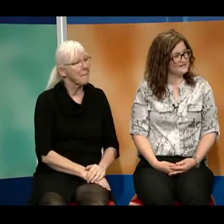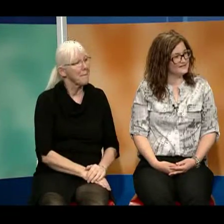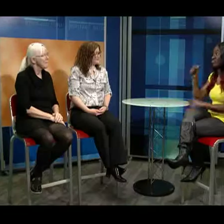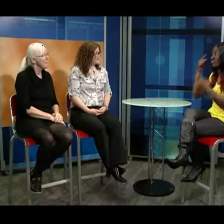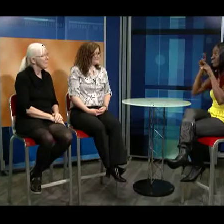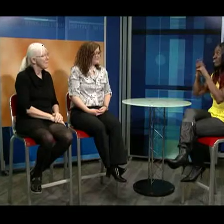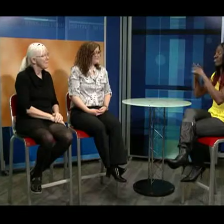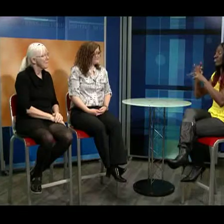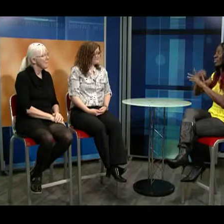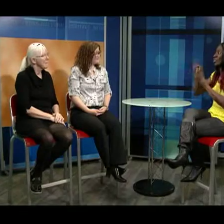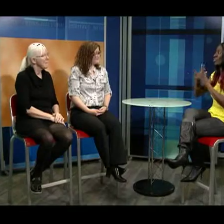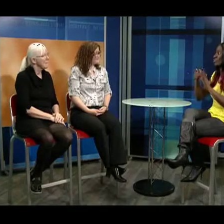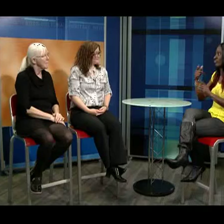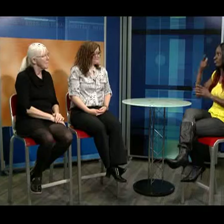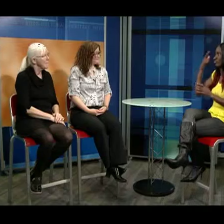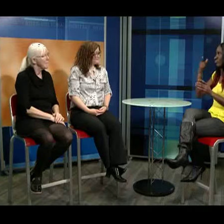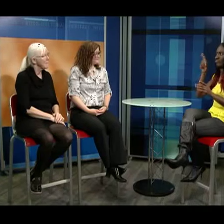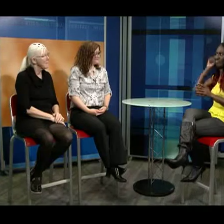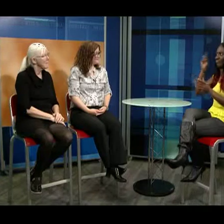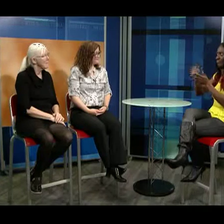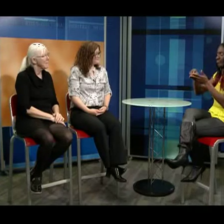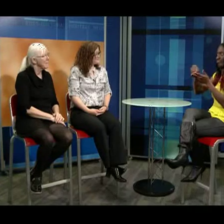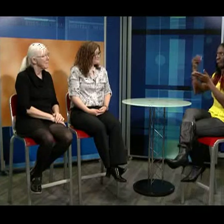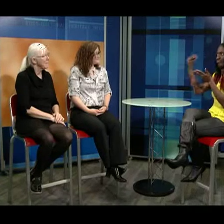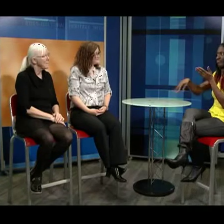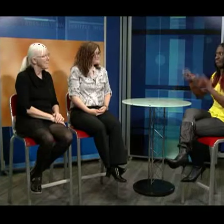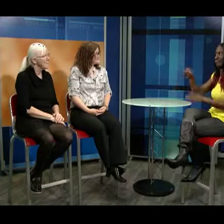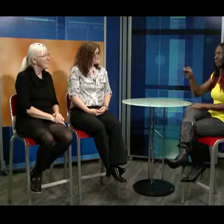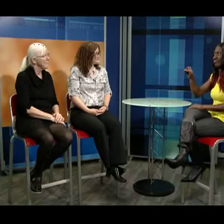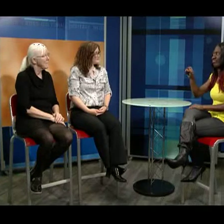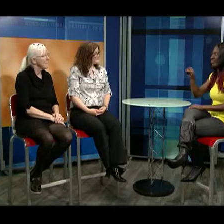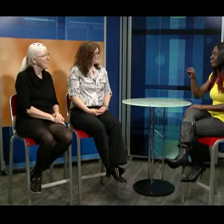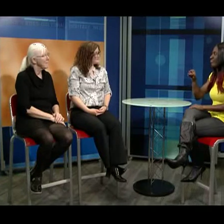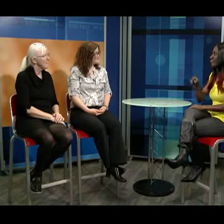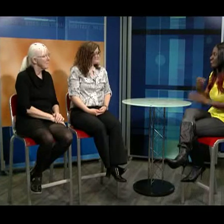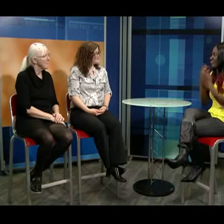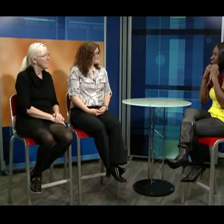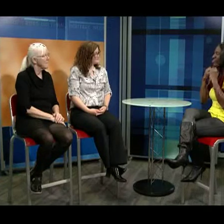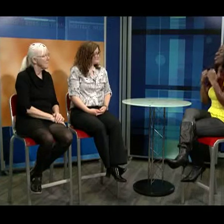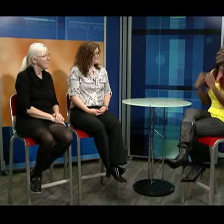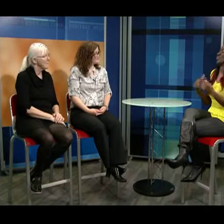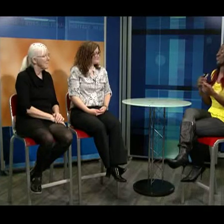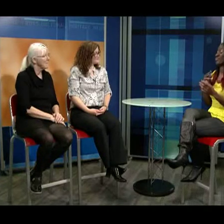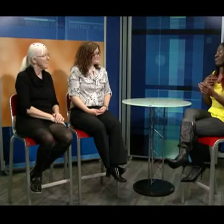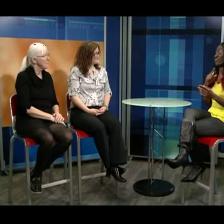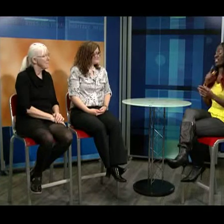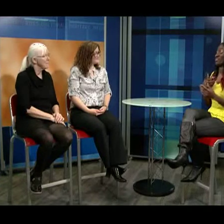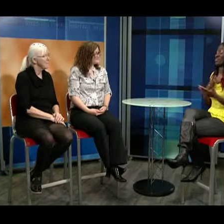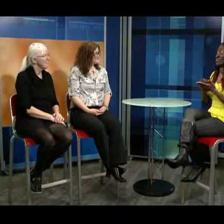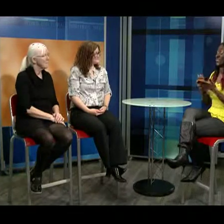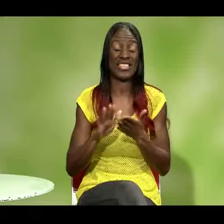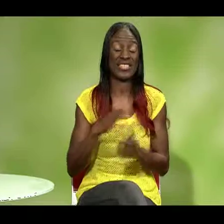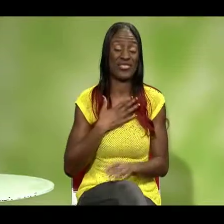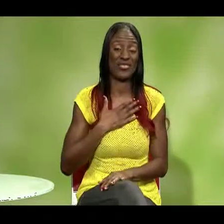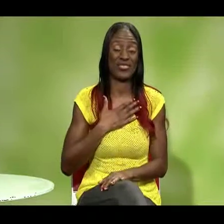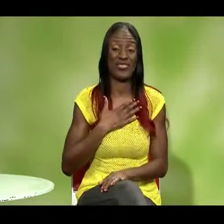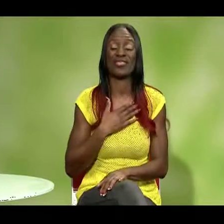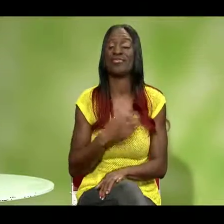Yeah. Well, yeah, I absolutely agree. That's a very important program. I know hearing aids are very expensive. And people really have to